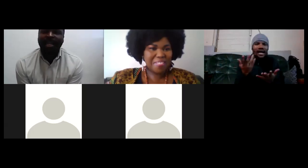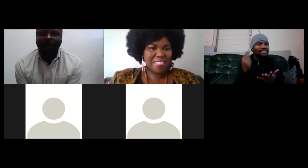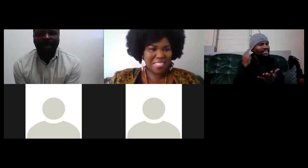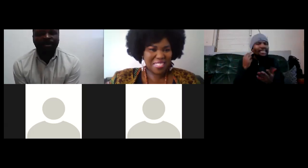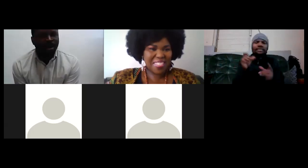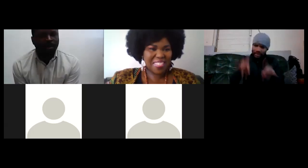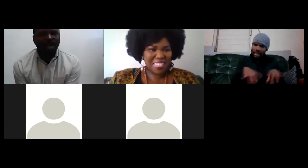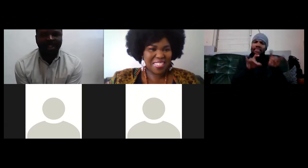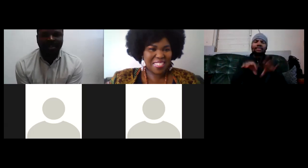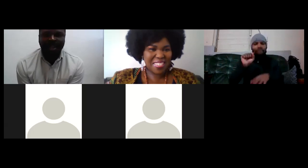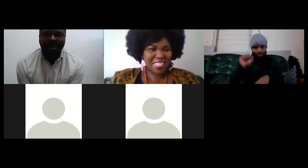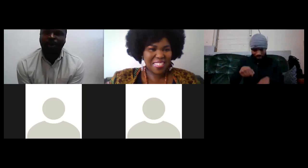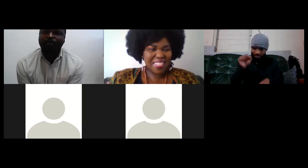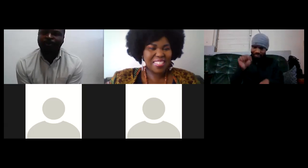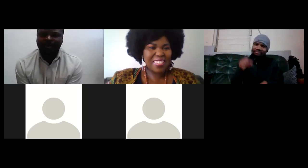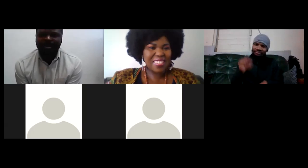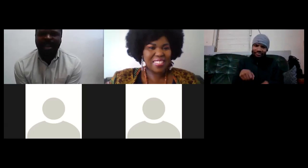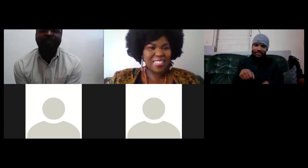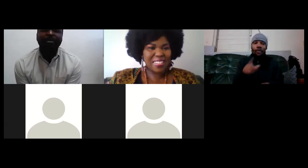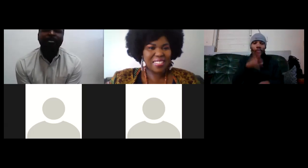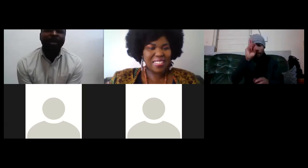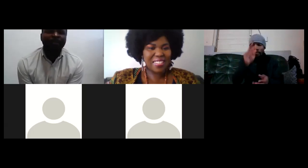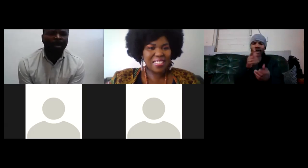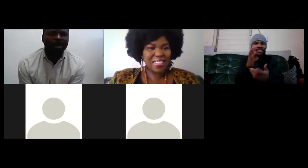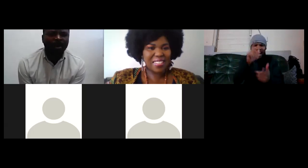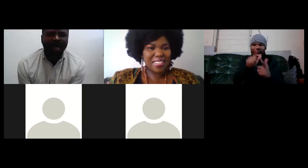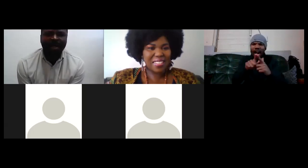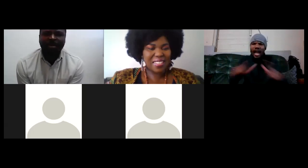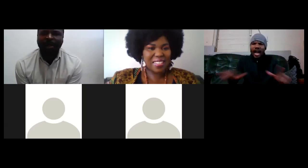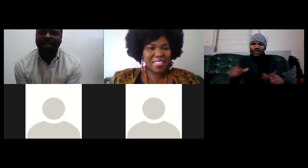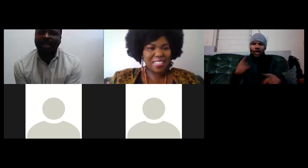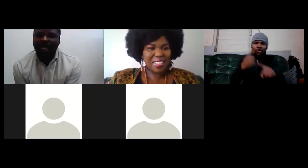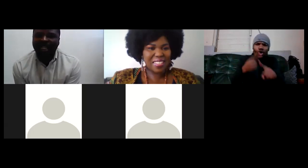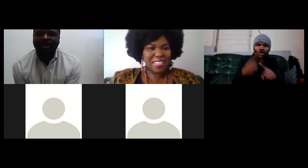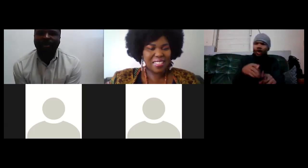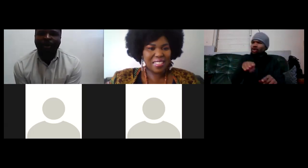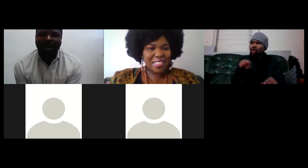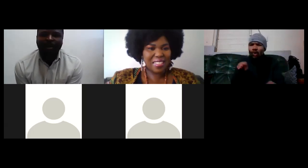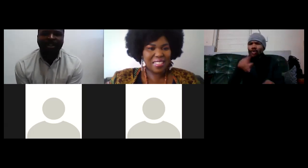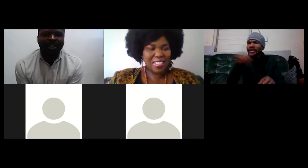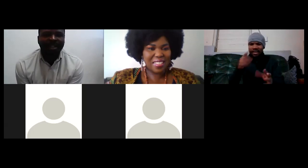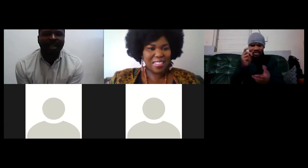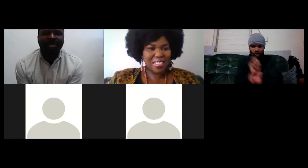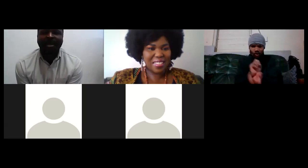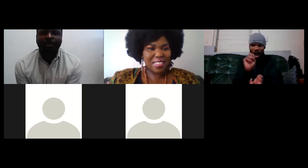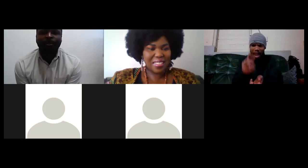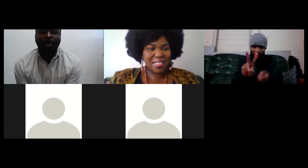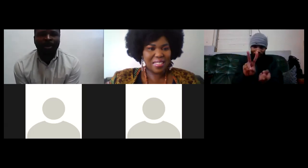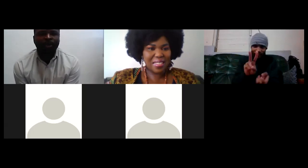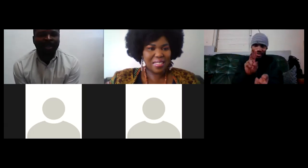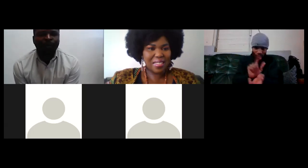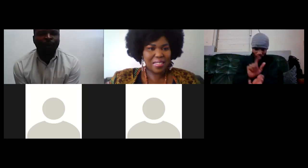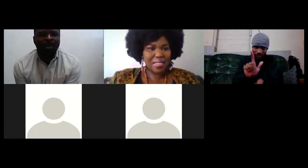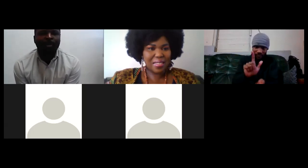know and our lives will be much easier so having more people coming in but it will be much easier it